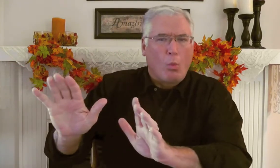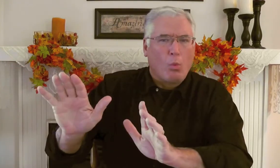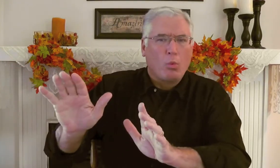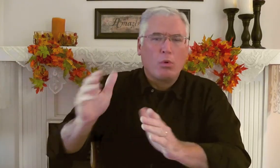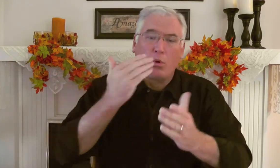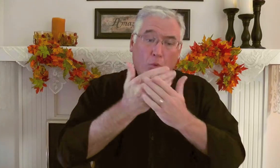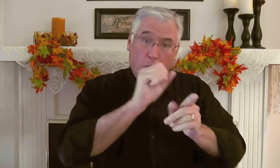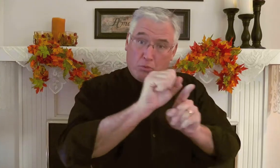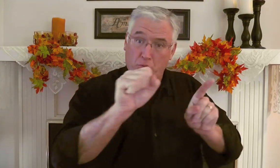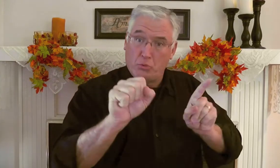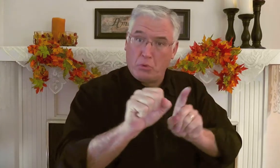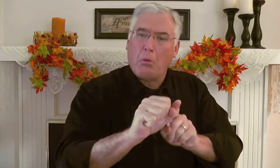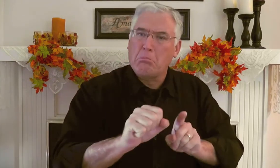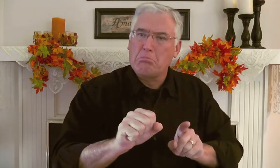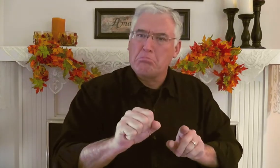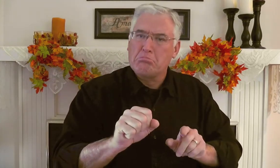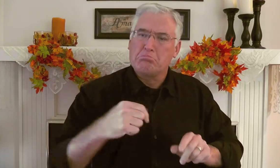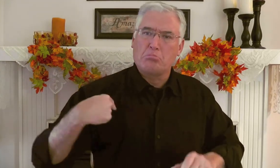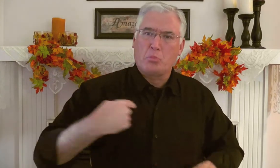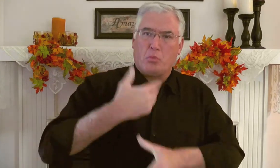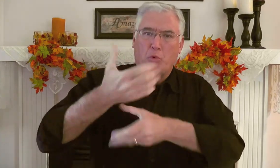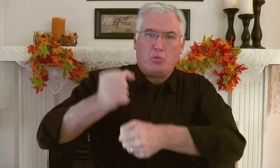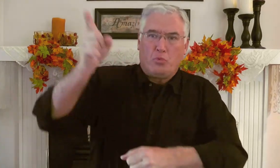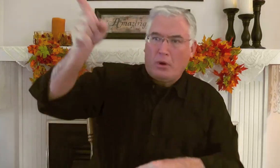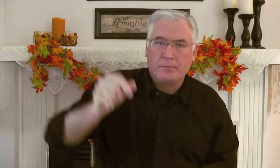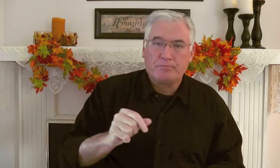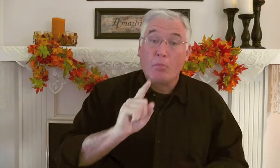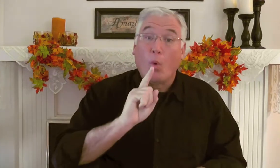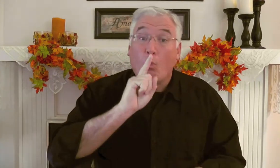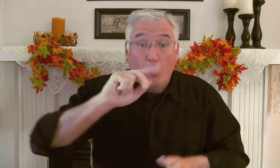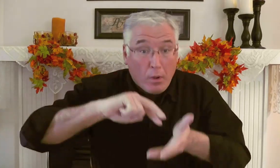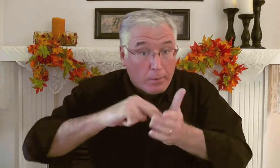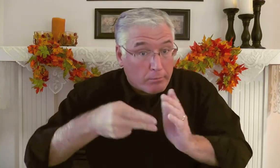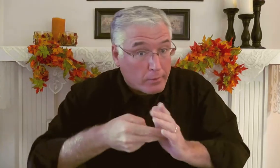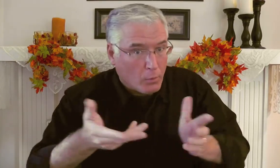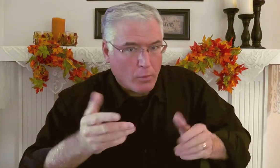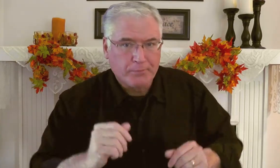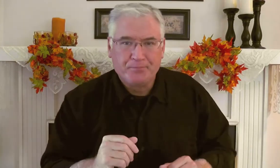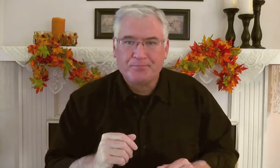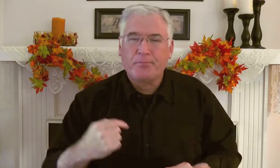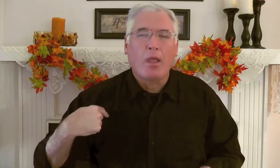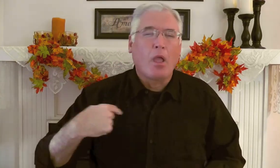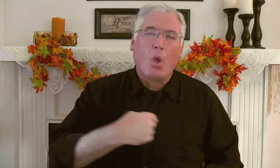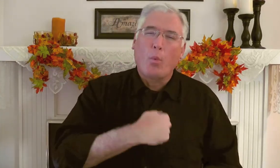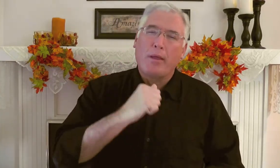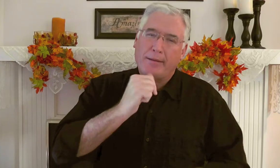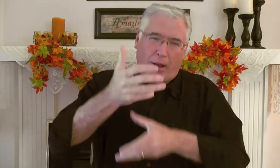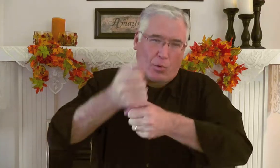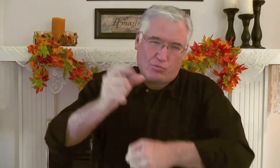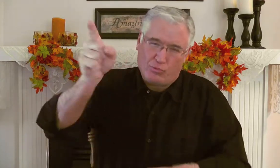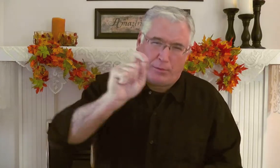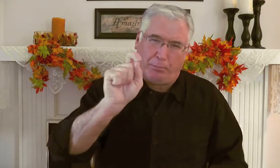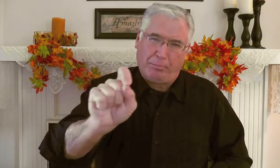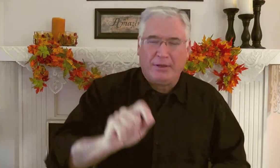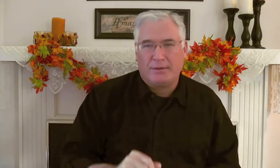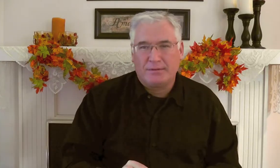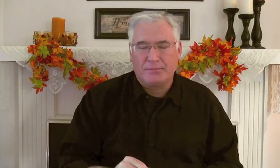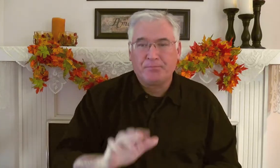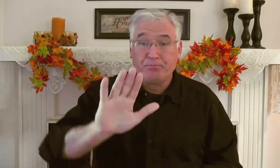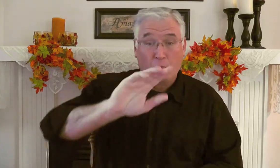Lord, but bad situations, no. No, we need to trust in him all the time. If we only trust him in the good times, that means we